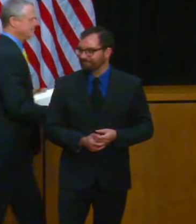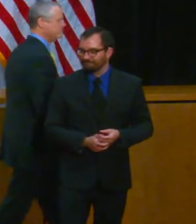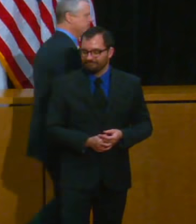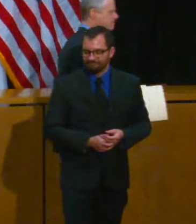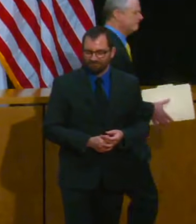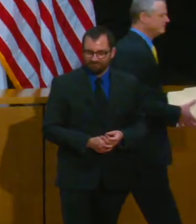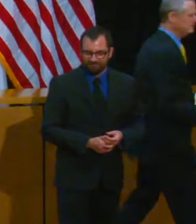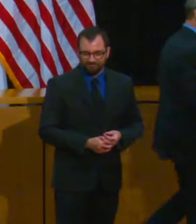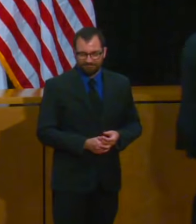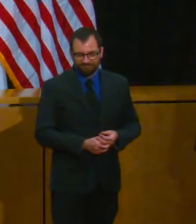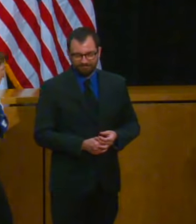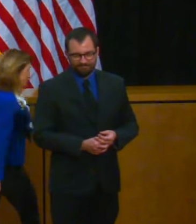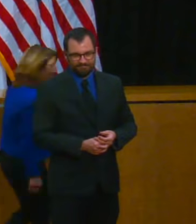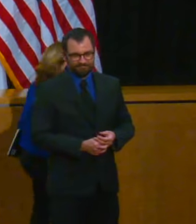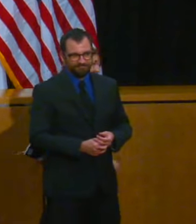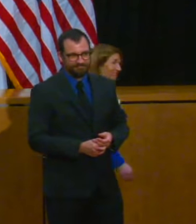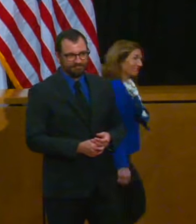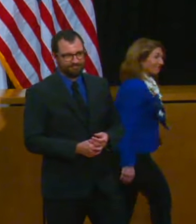Thanks, everybody